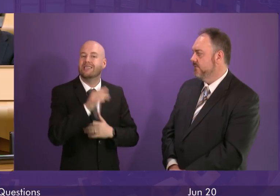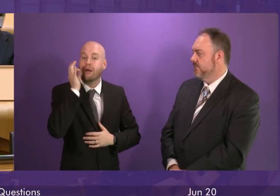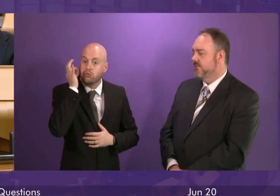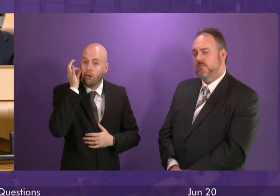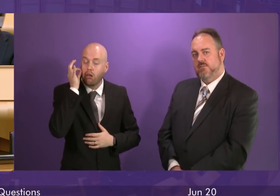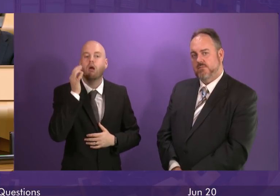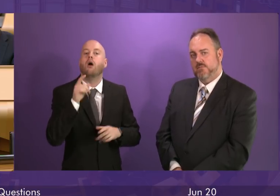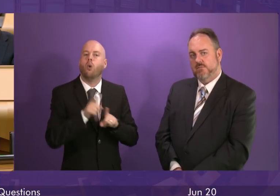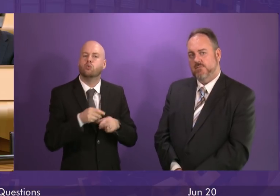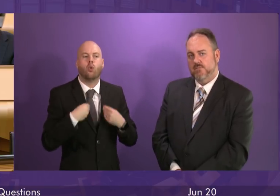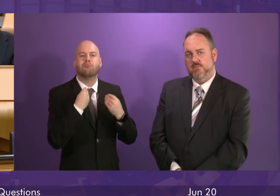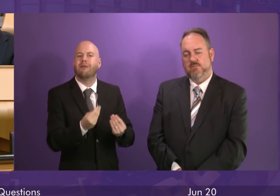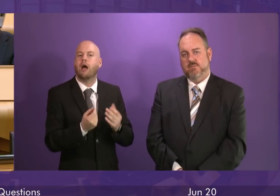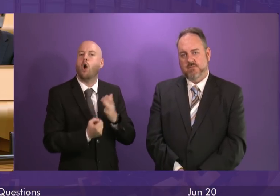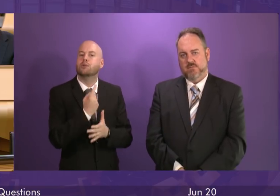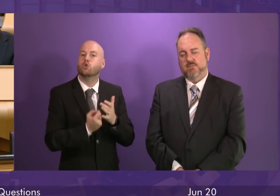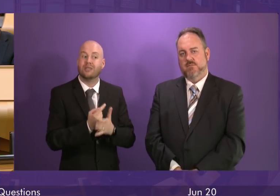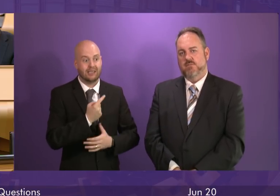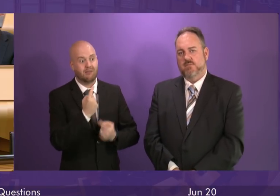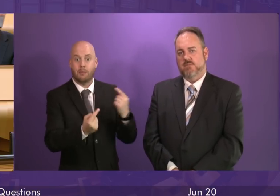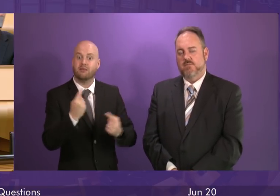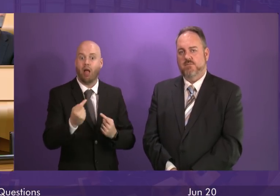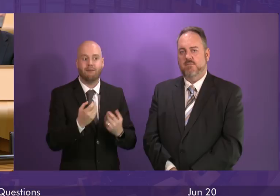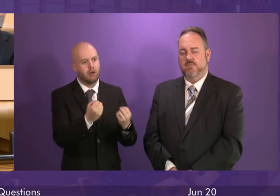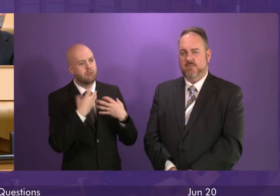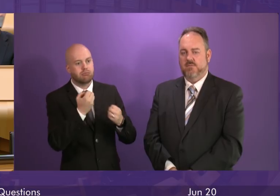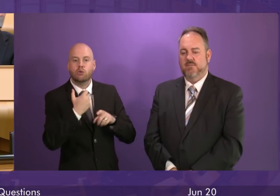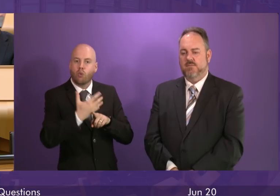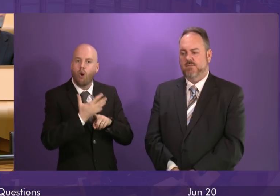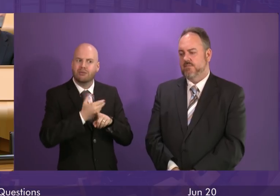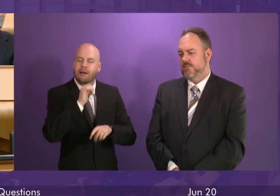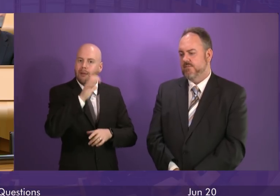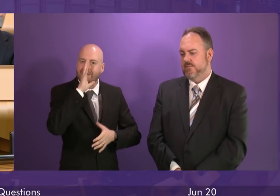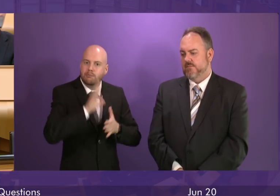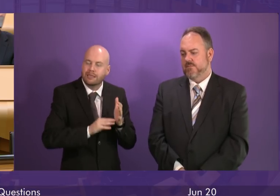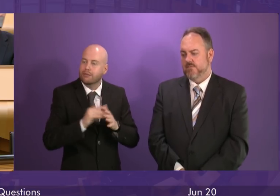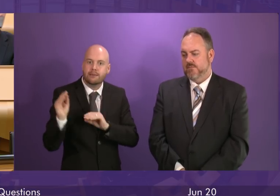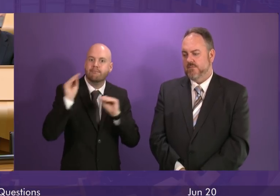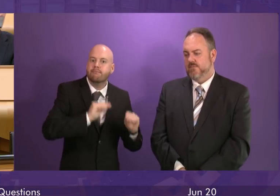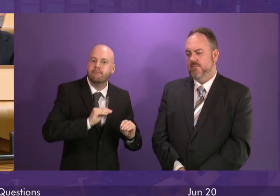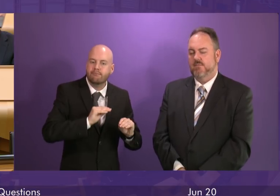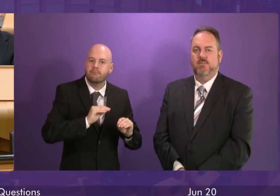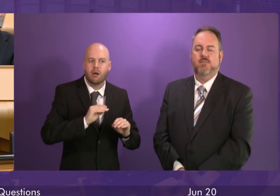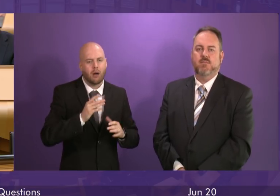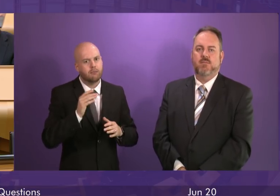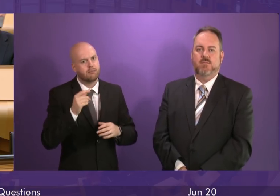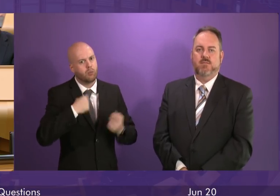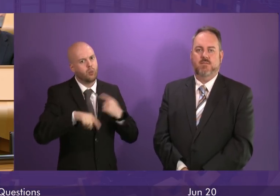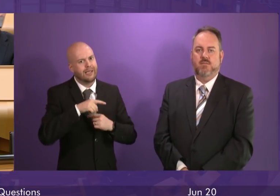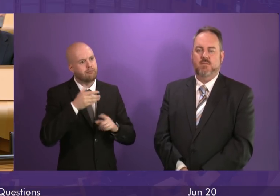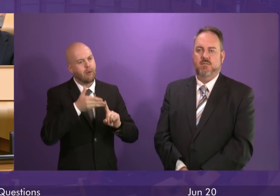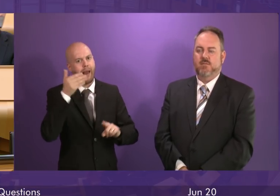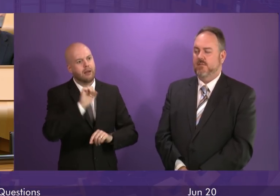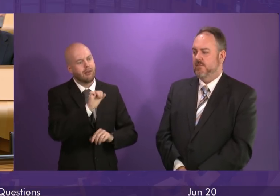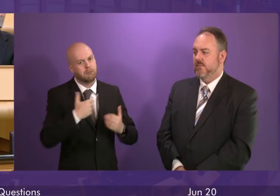to tell their stories and for us to recognise their courage, strength and resilience and it gives us the opportunity to recognise the contribution refugees